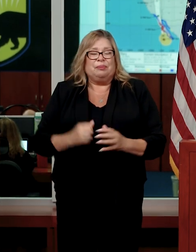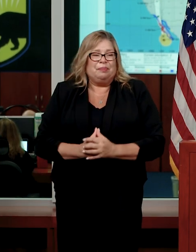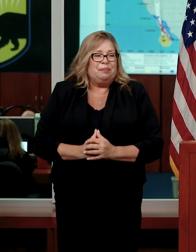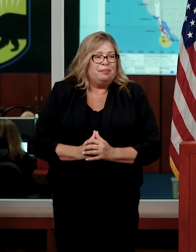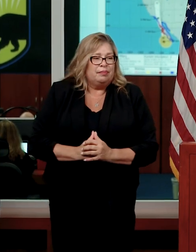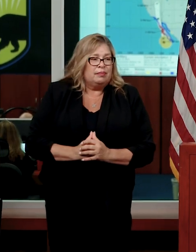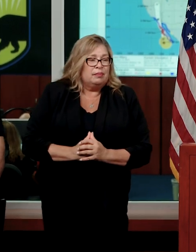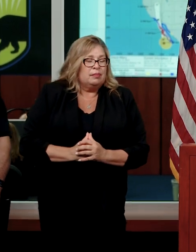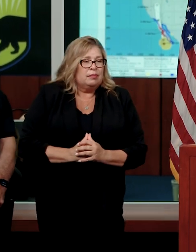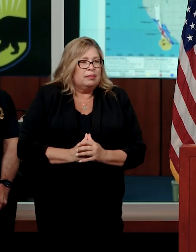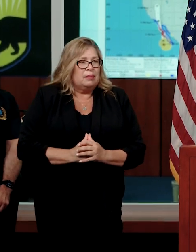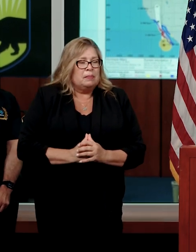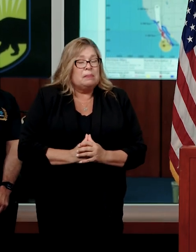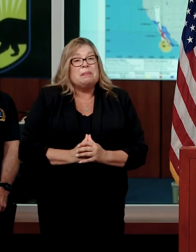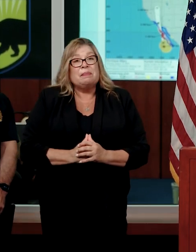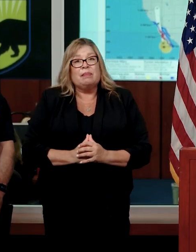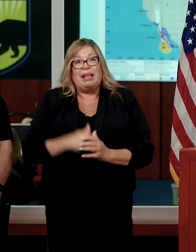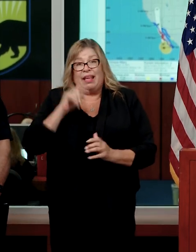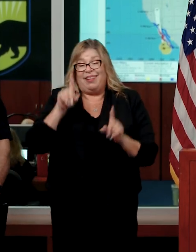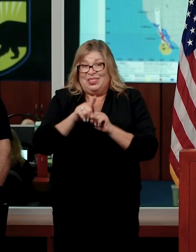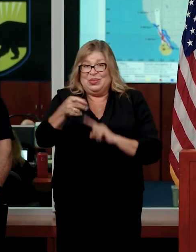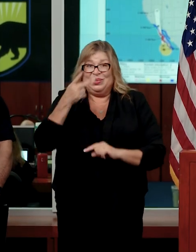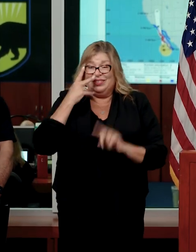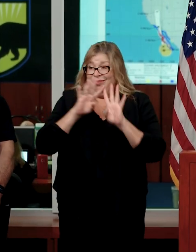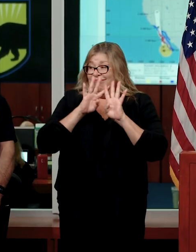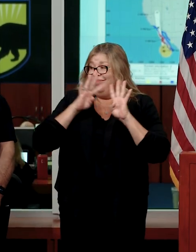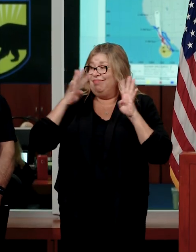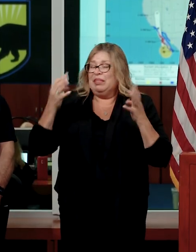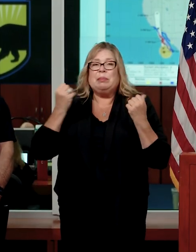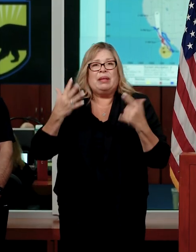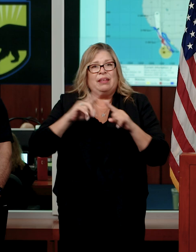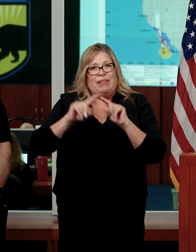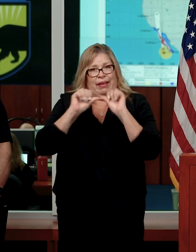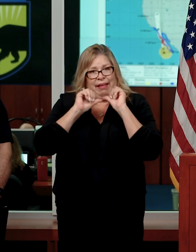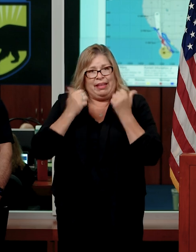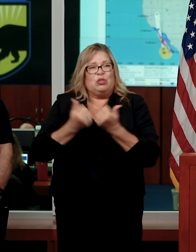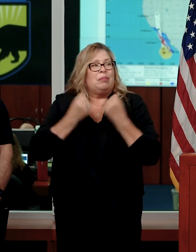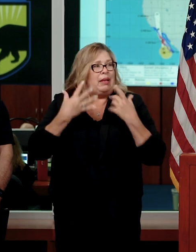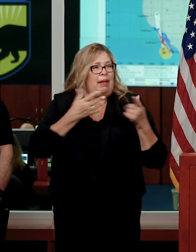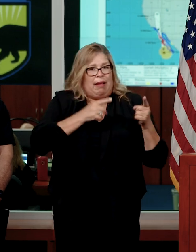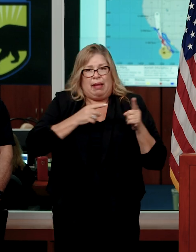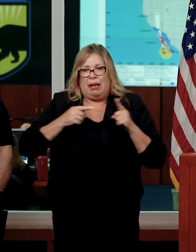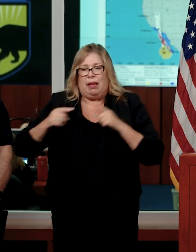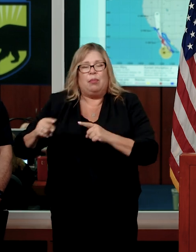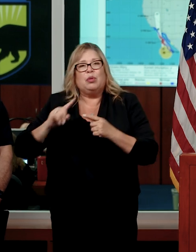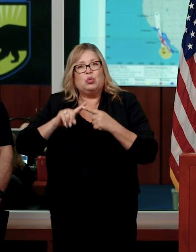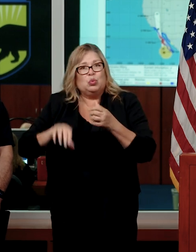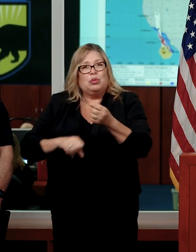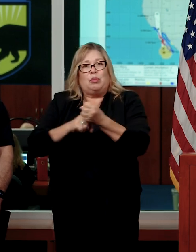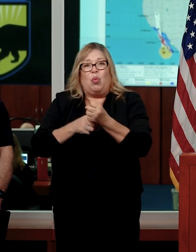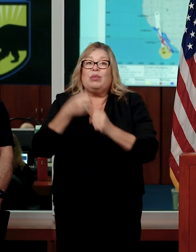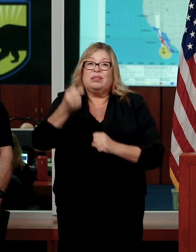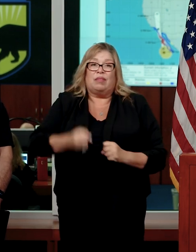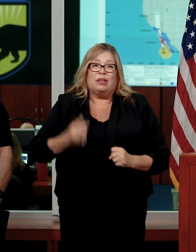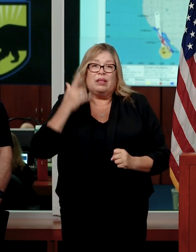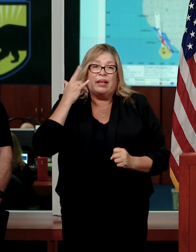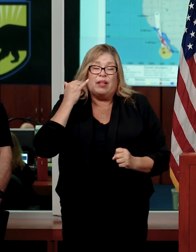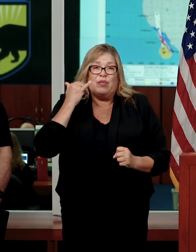Well, as you can see, there's a plethora of agencies and a lot going on to support the Southern California